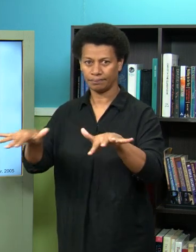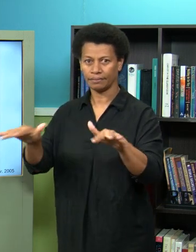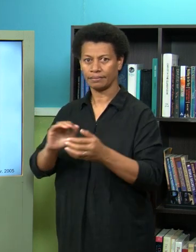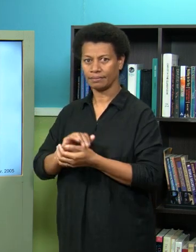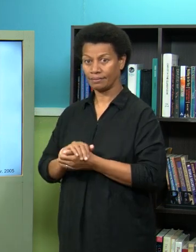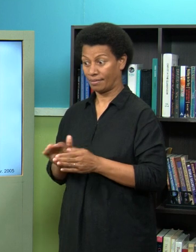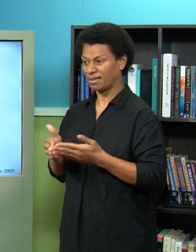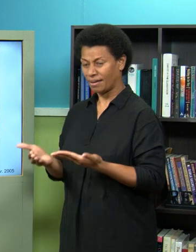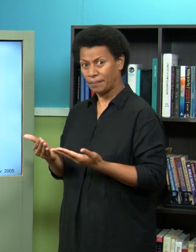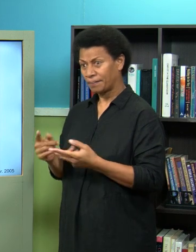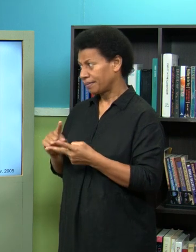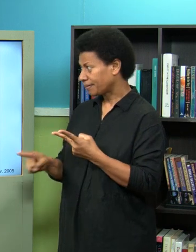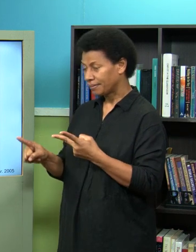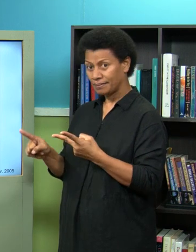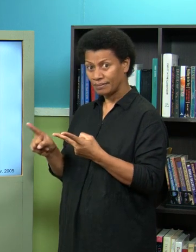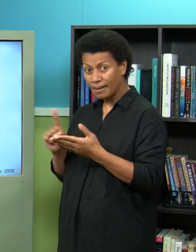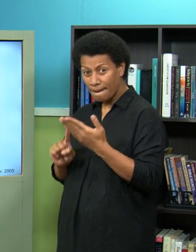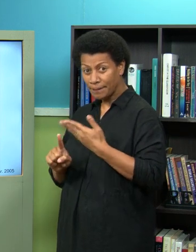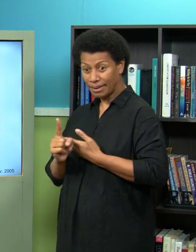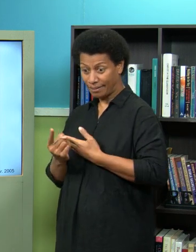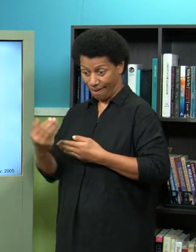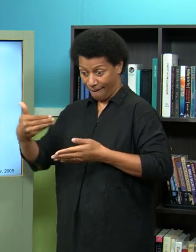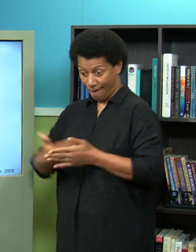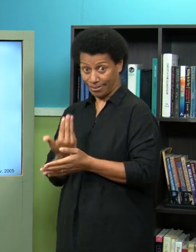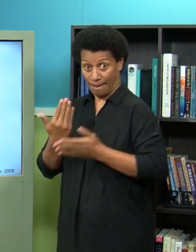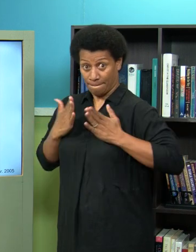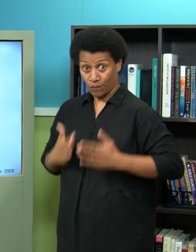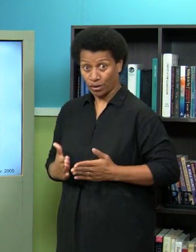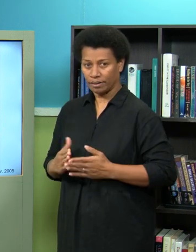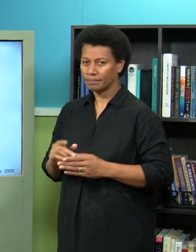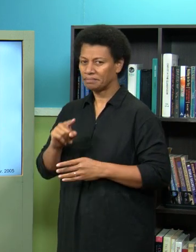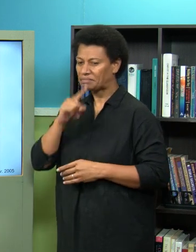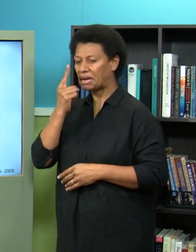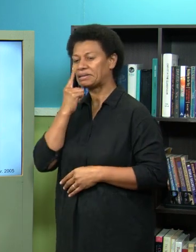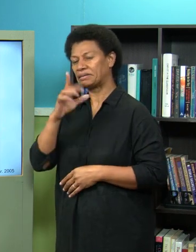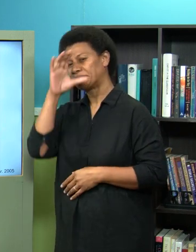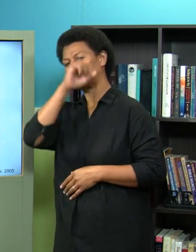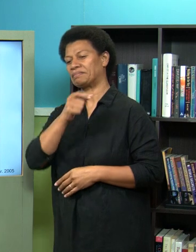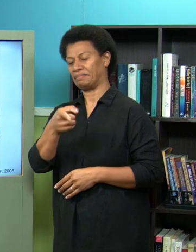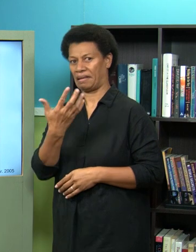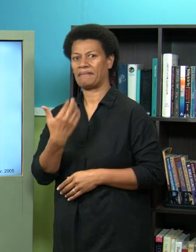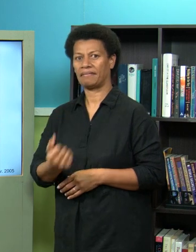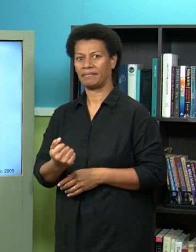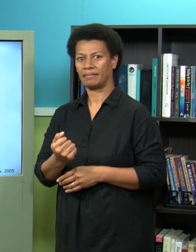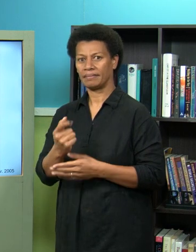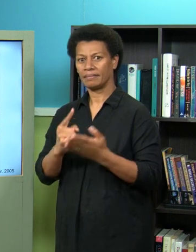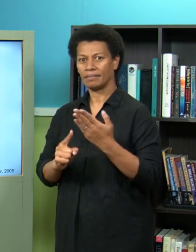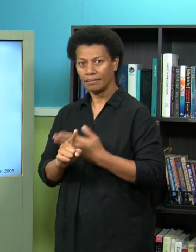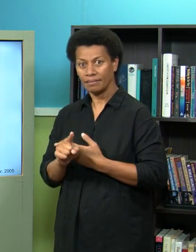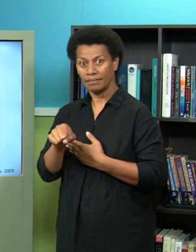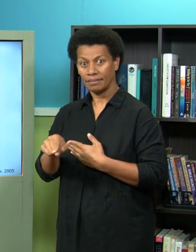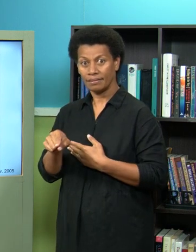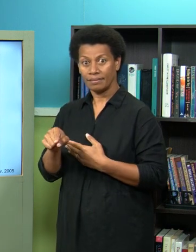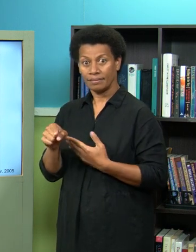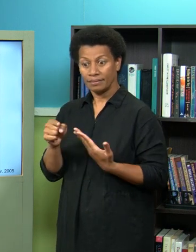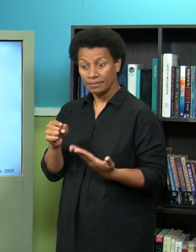show symptoms it's just started entering the cells it's just started causing its damage and so this is the period where the patient is